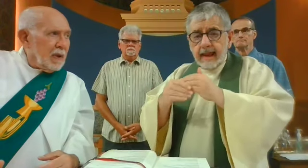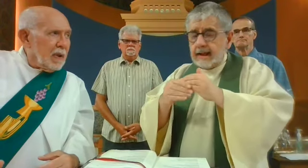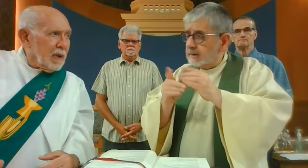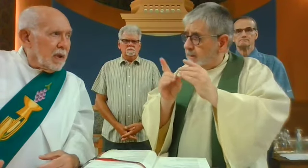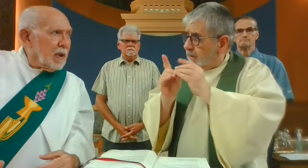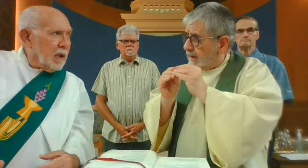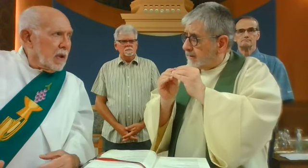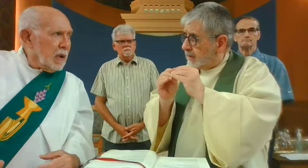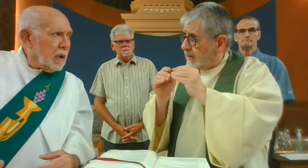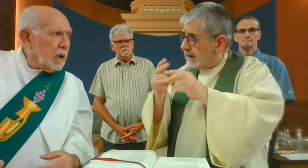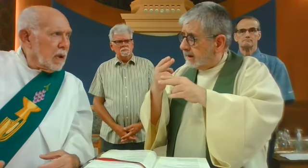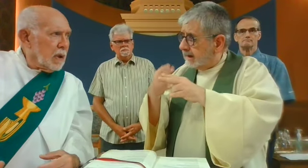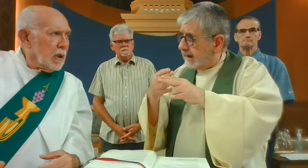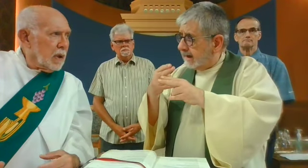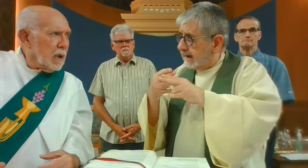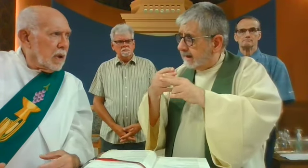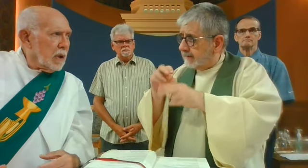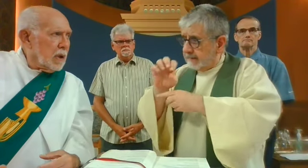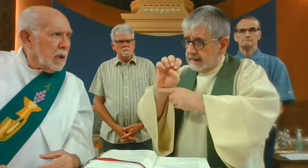I'd like to also add one more name.